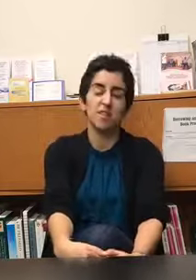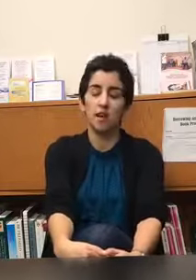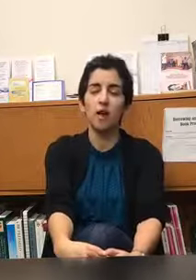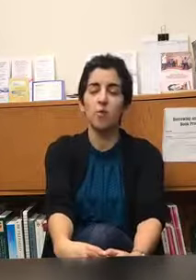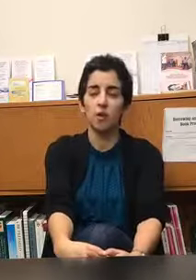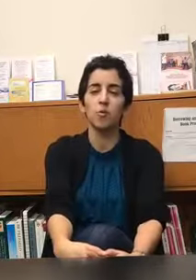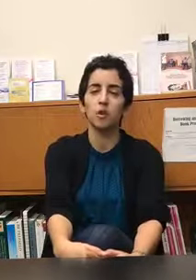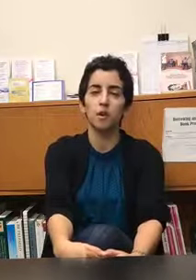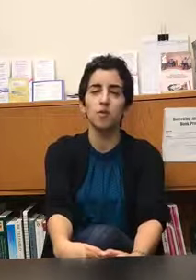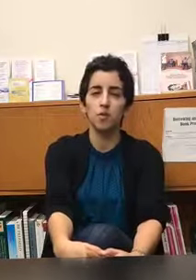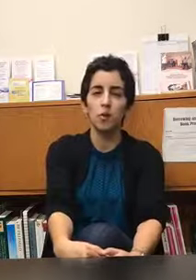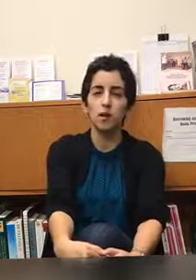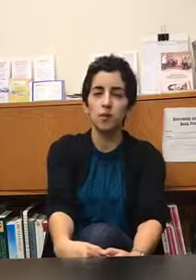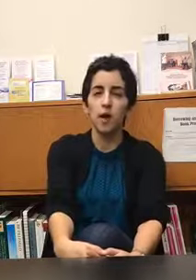I work in a really individualized way